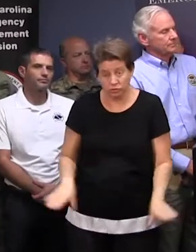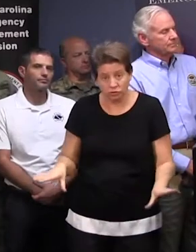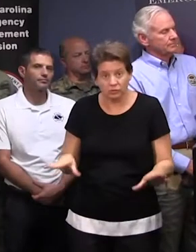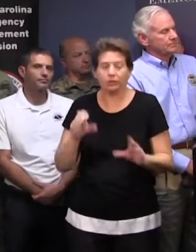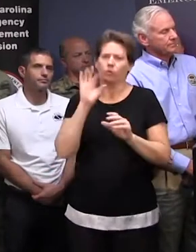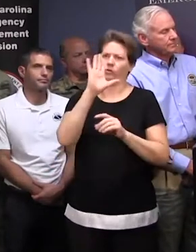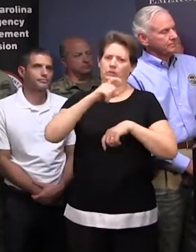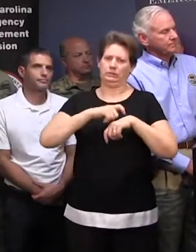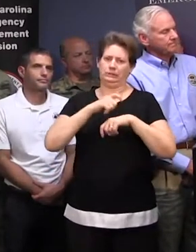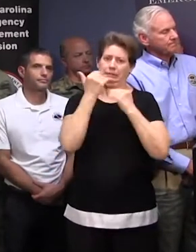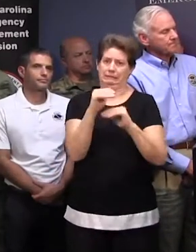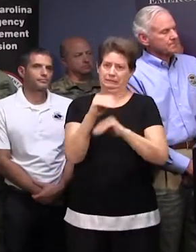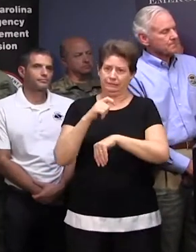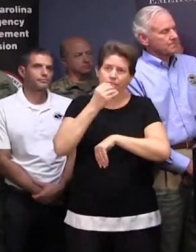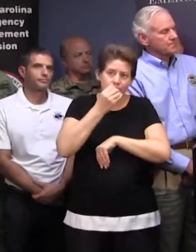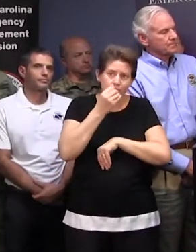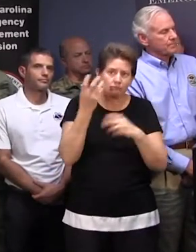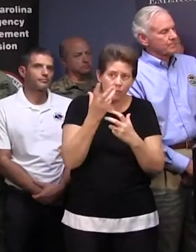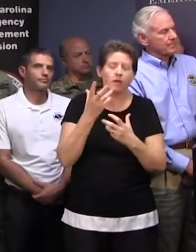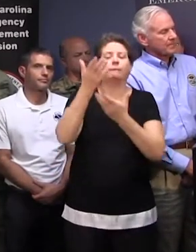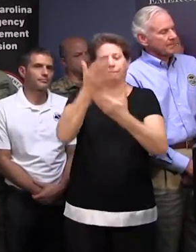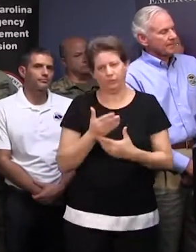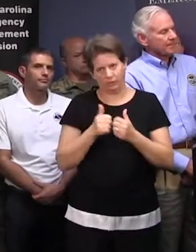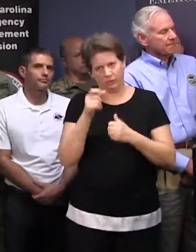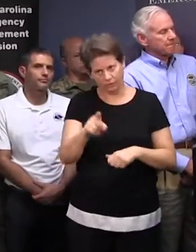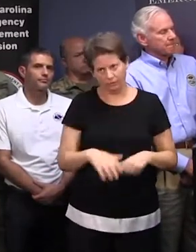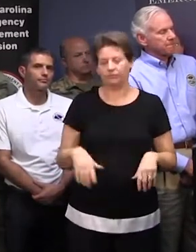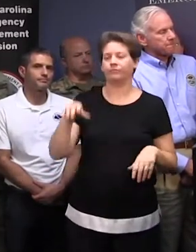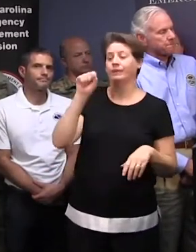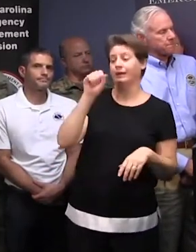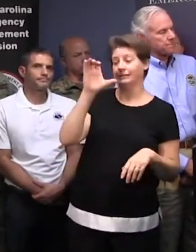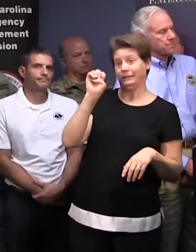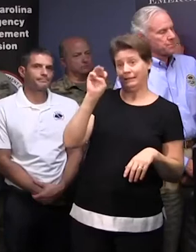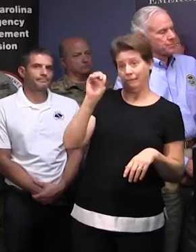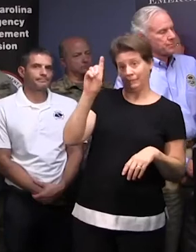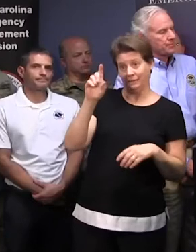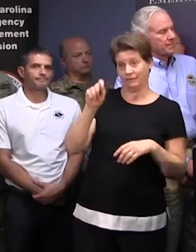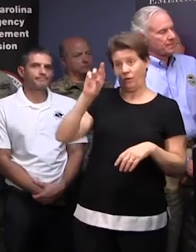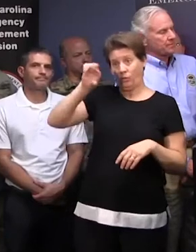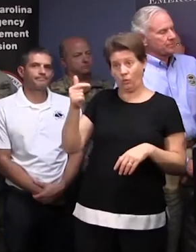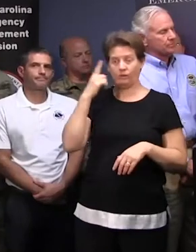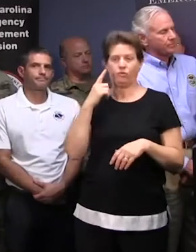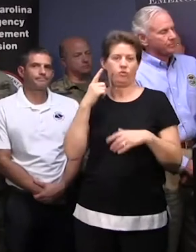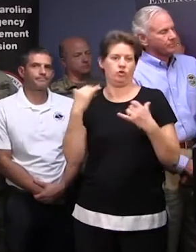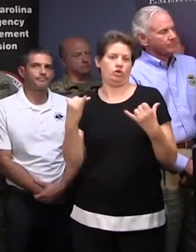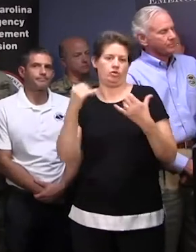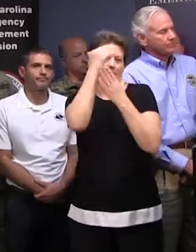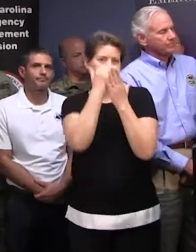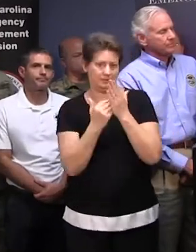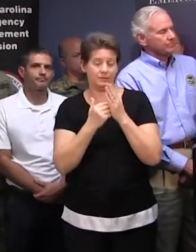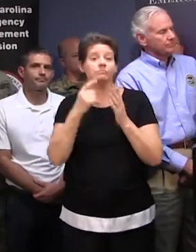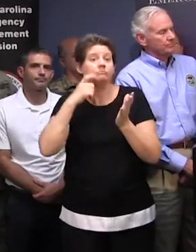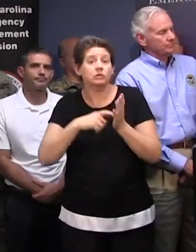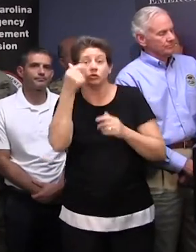And once again, go to your SCEMD.org for a live list of the shelters. Look at the ones with the